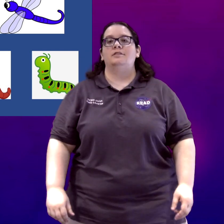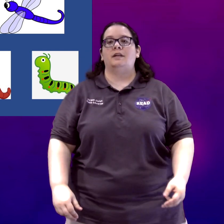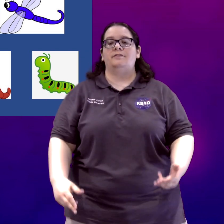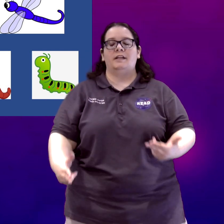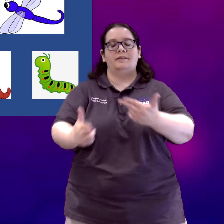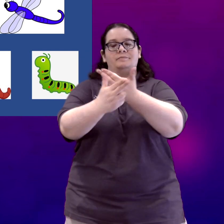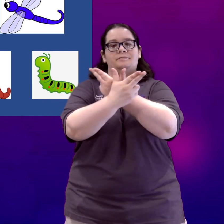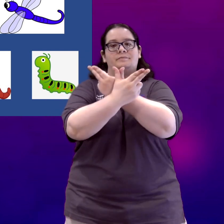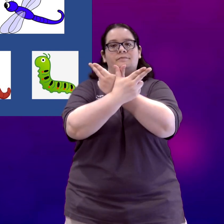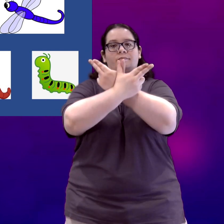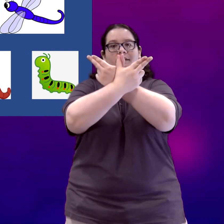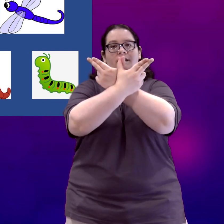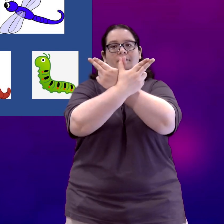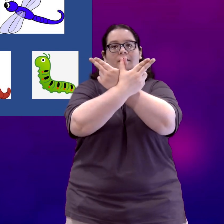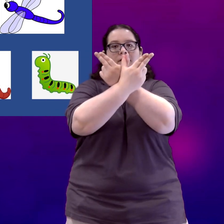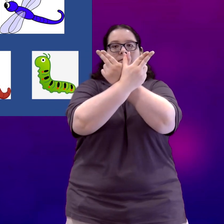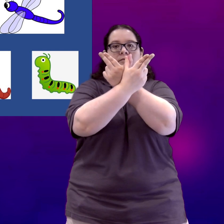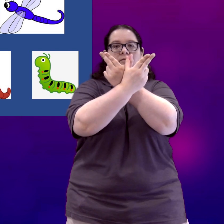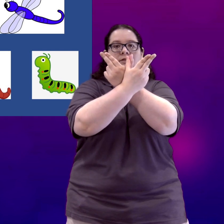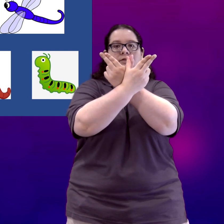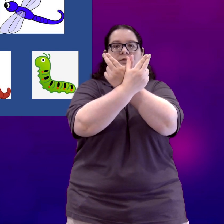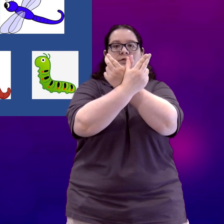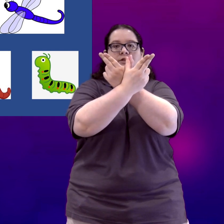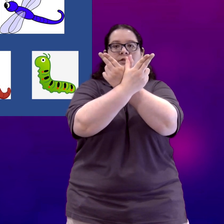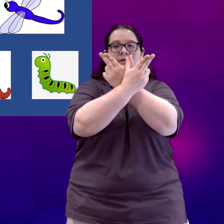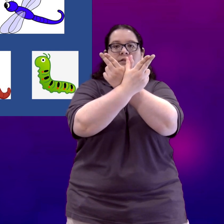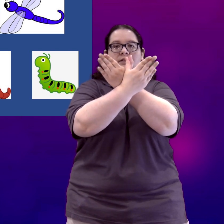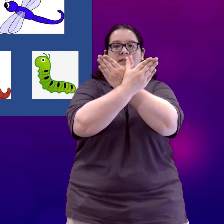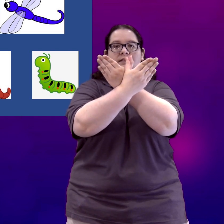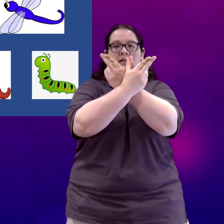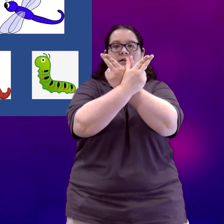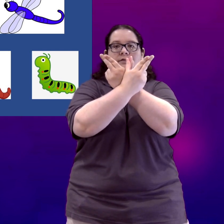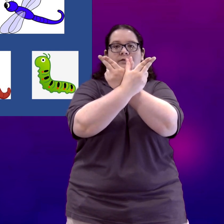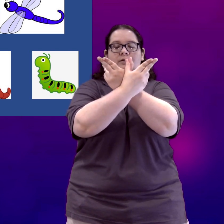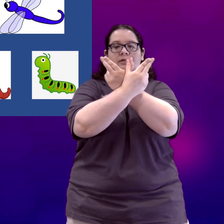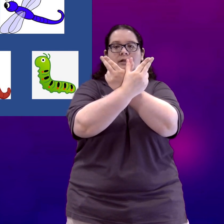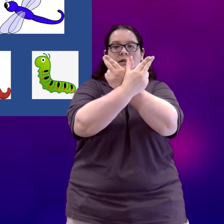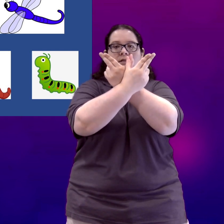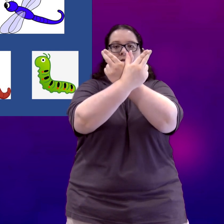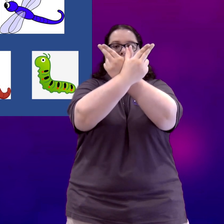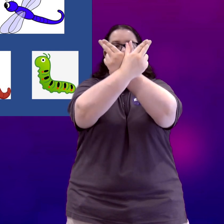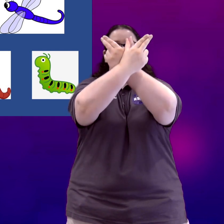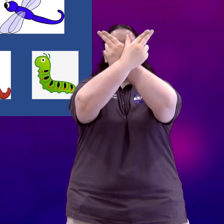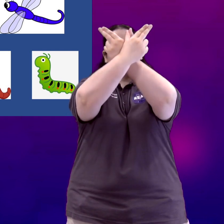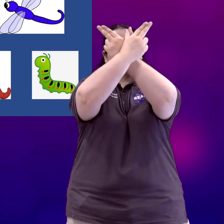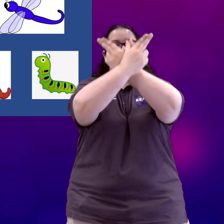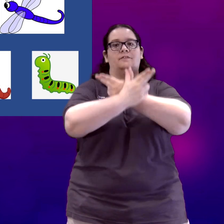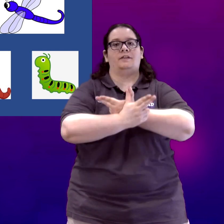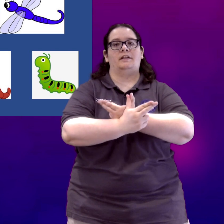Dragonfly, same thing, we're just going to use two fingers instead of four and you just fly,